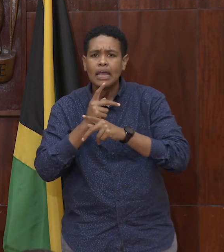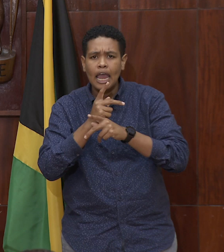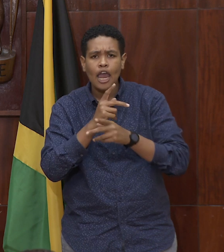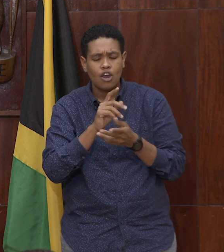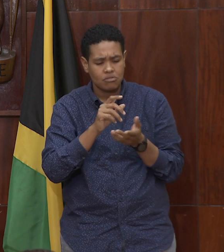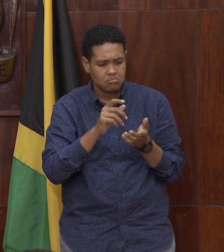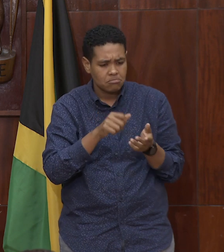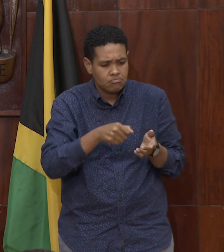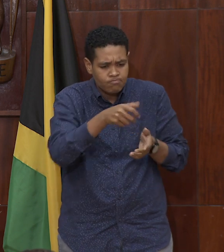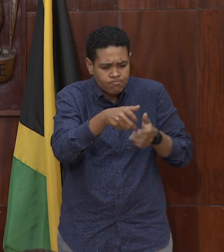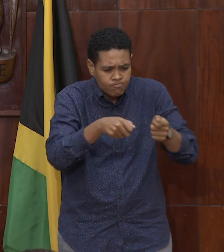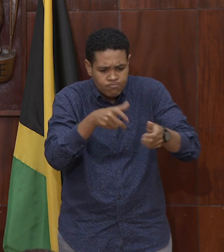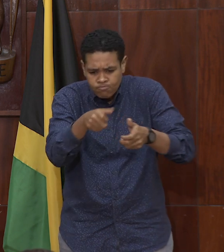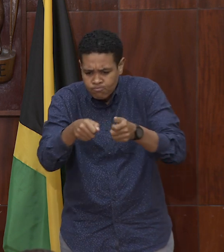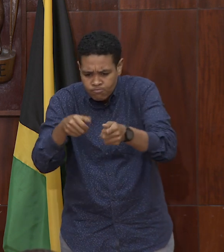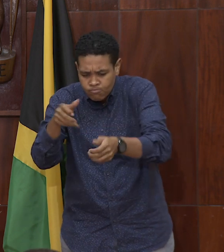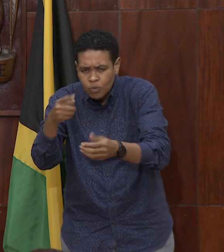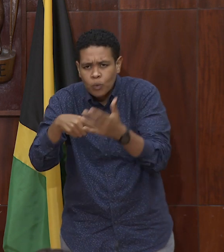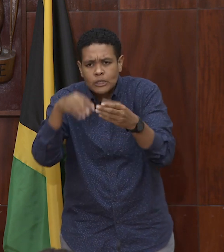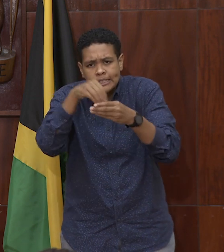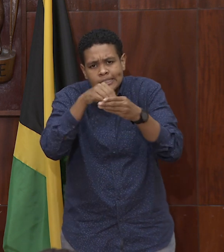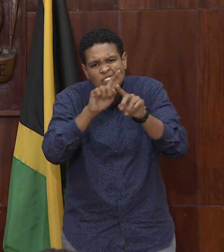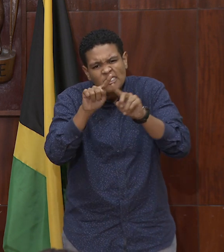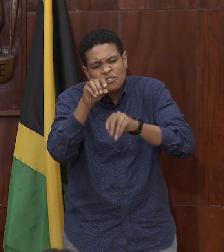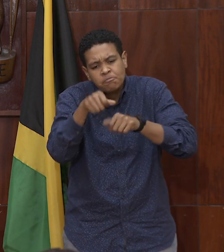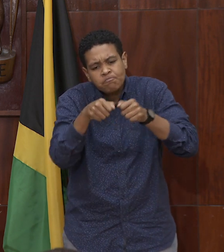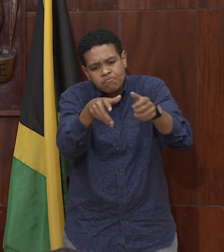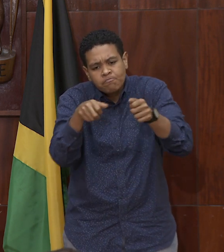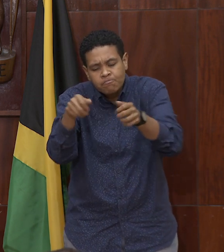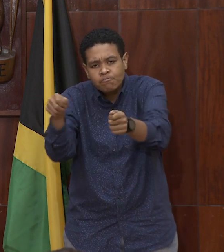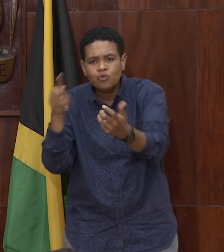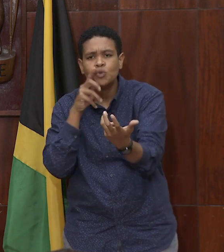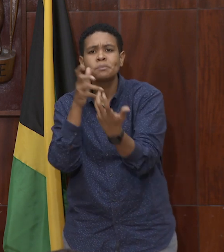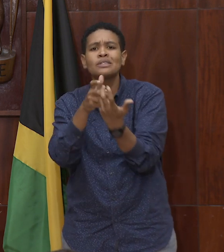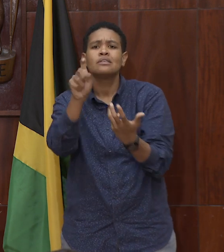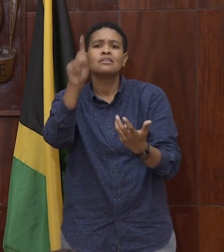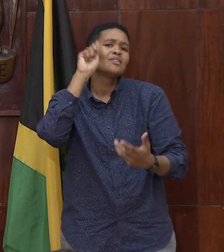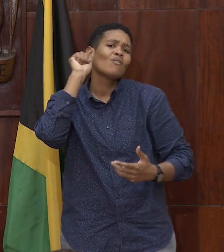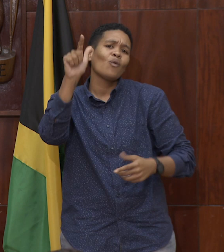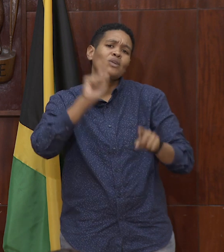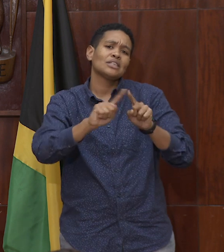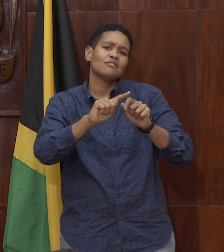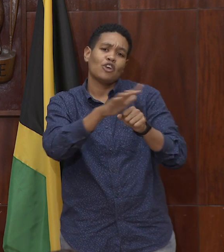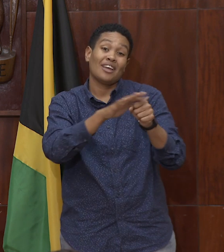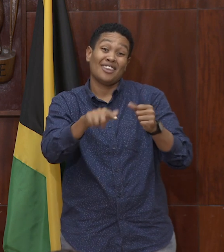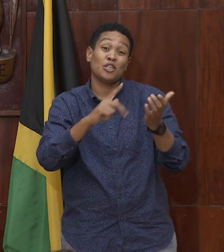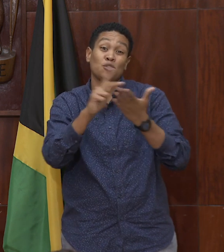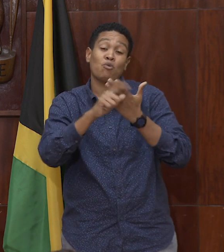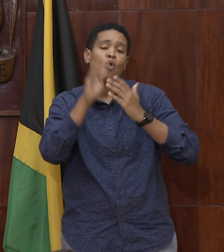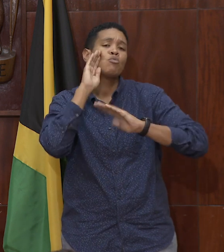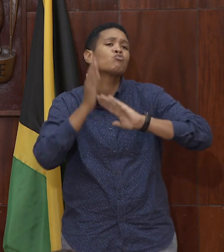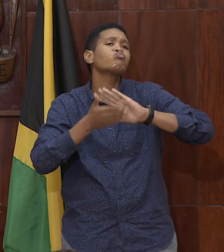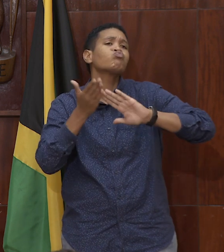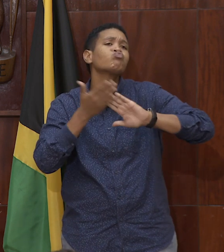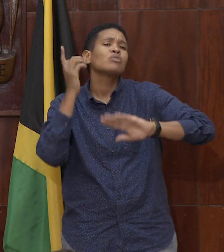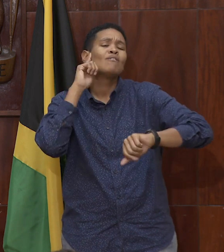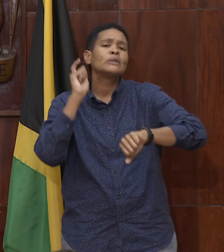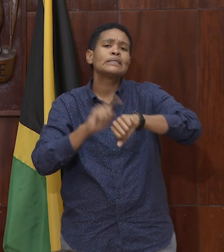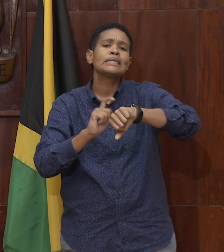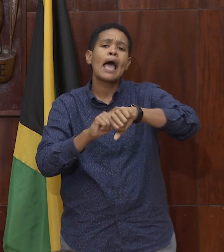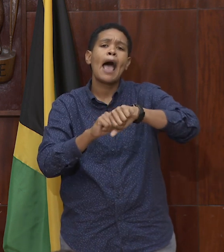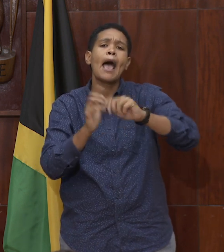the needs of all these areas and this program will last for a period